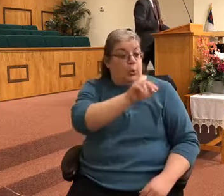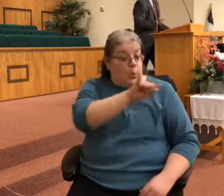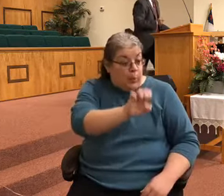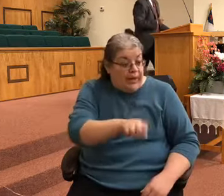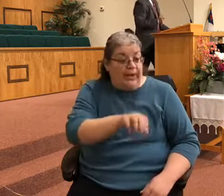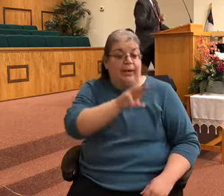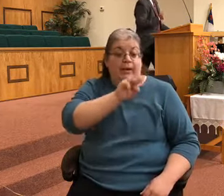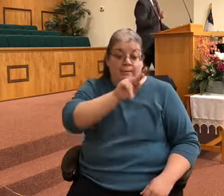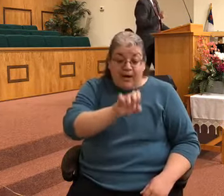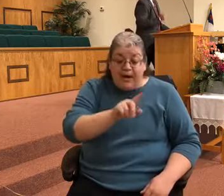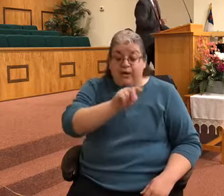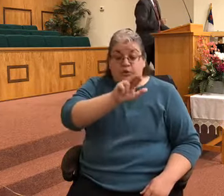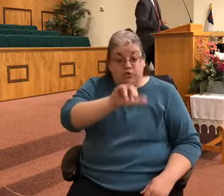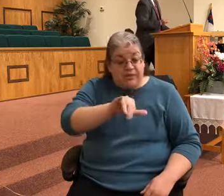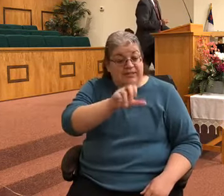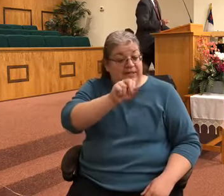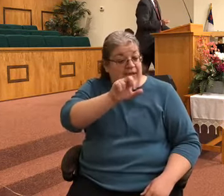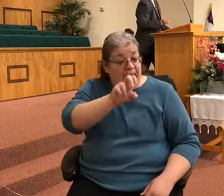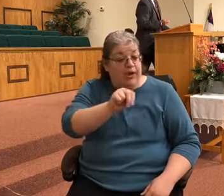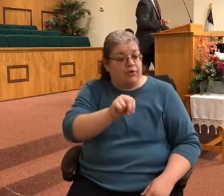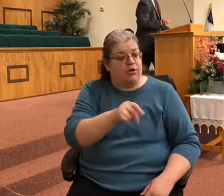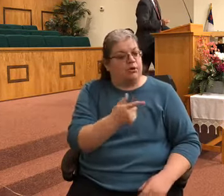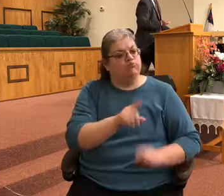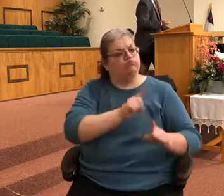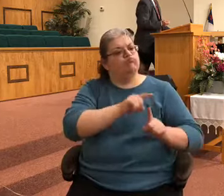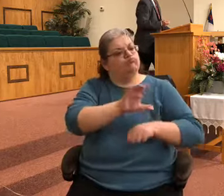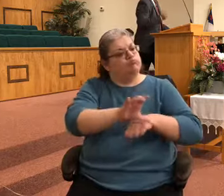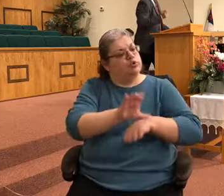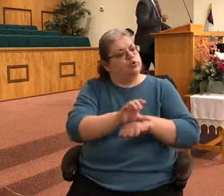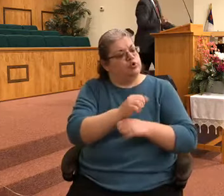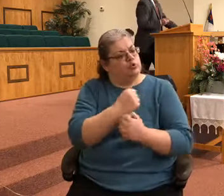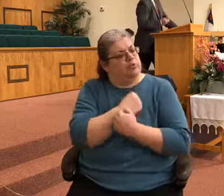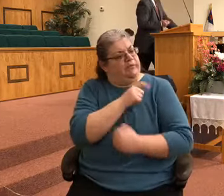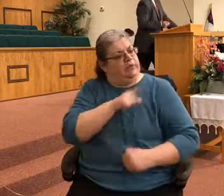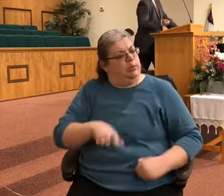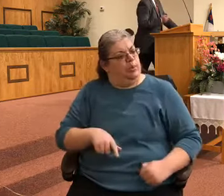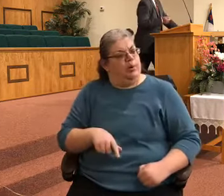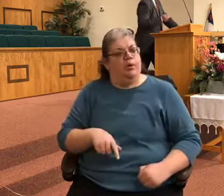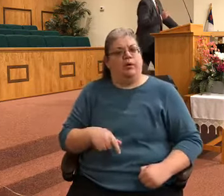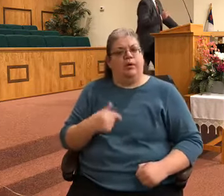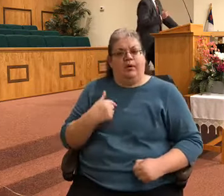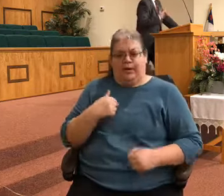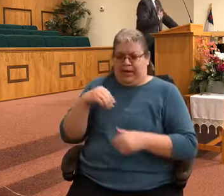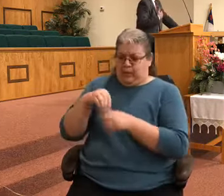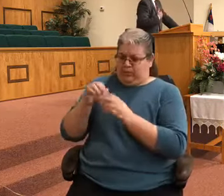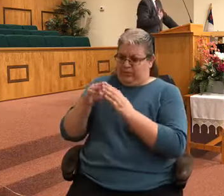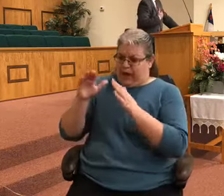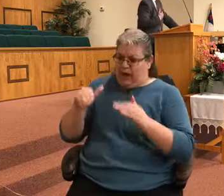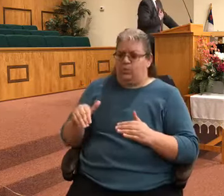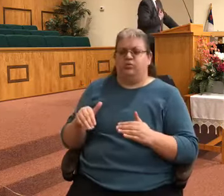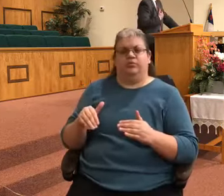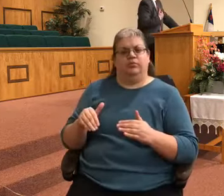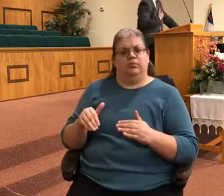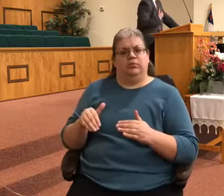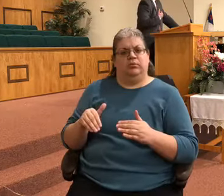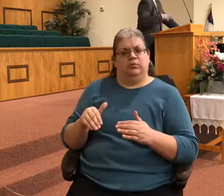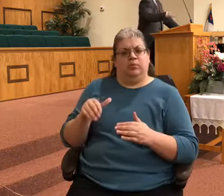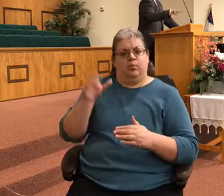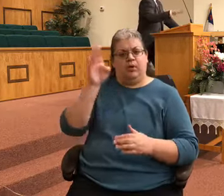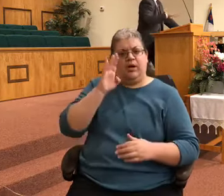-going people who loved the Lord. And I was in a house where God could do a work on my heart. And I know there were